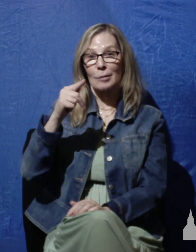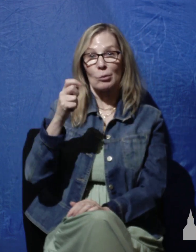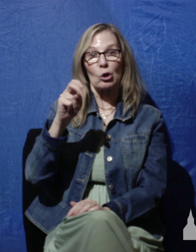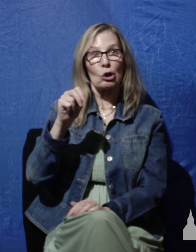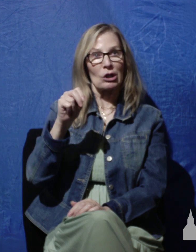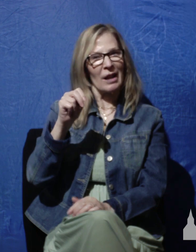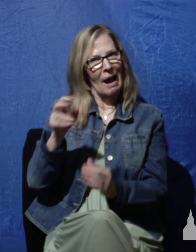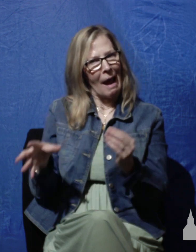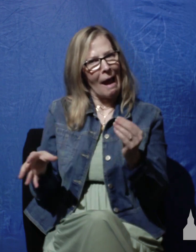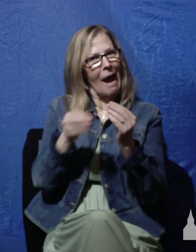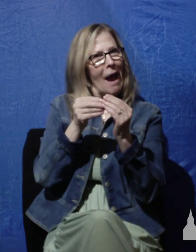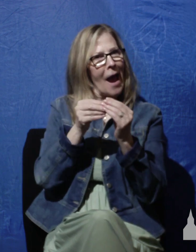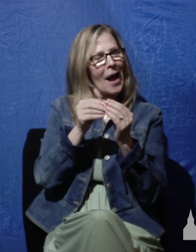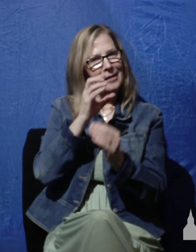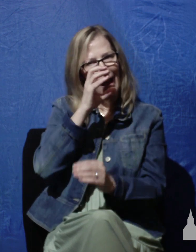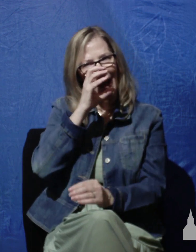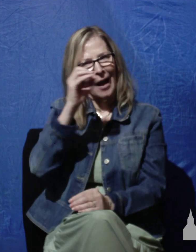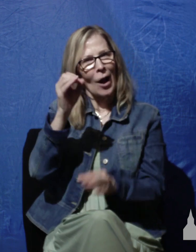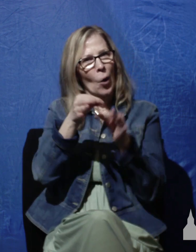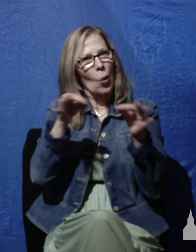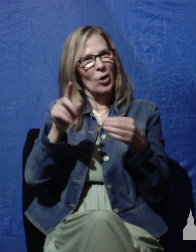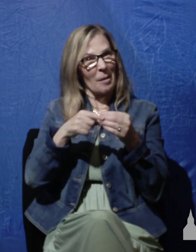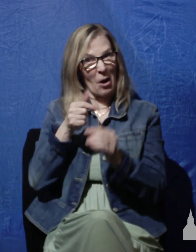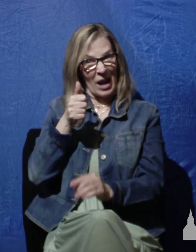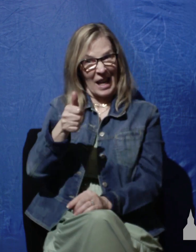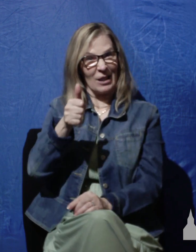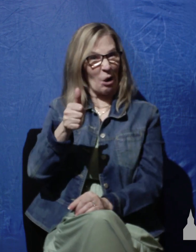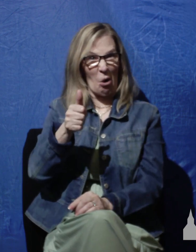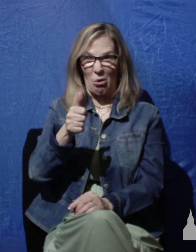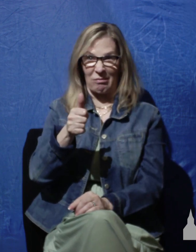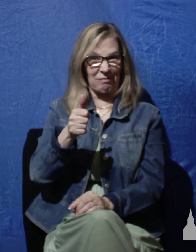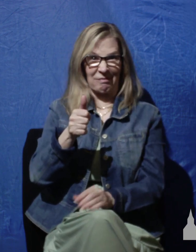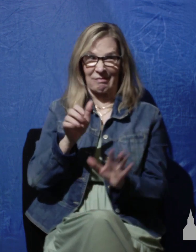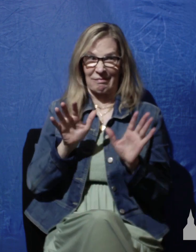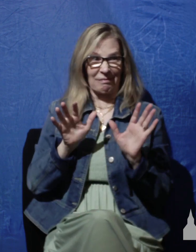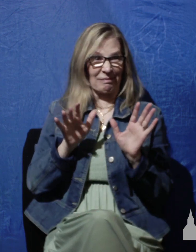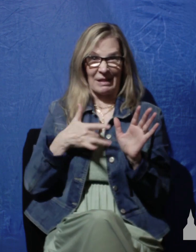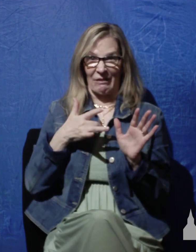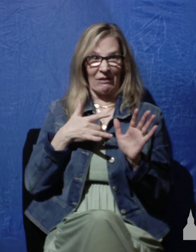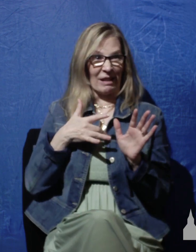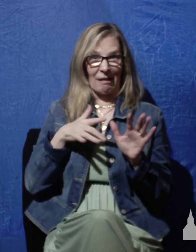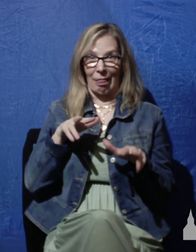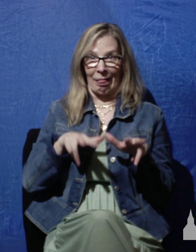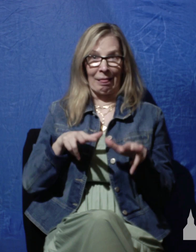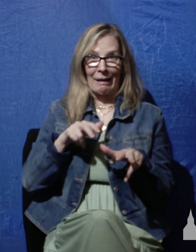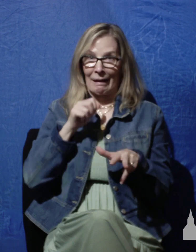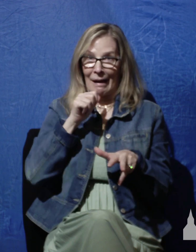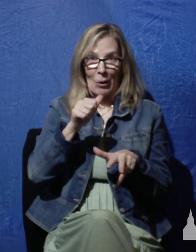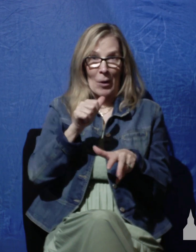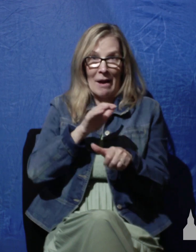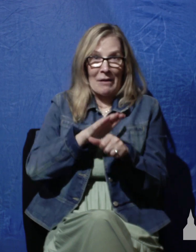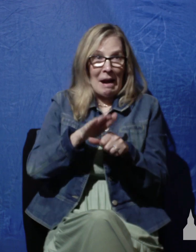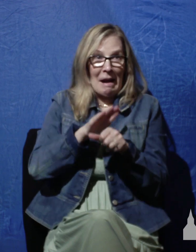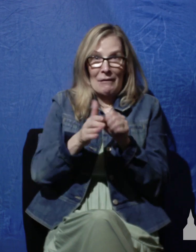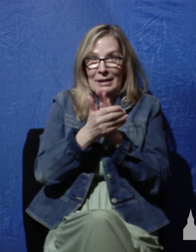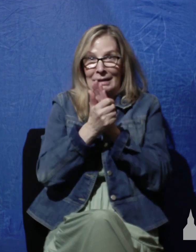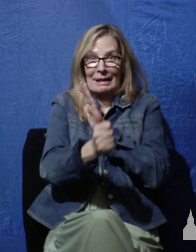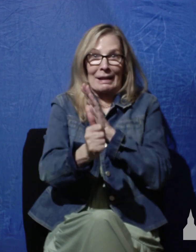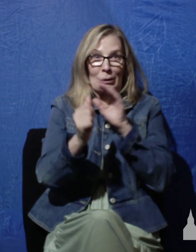words about his own inadequate attempt to teach, to exposit, to explain and unfold this psalm.